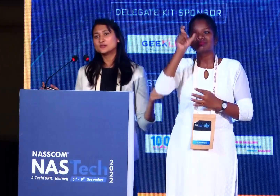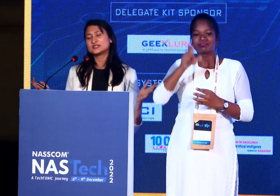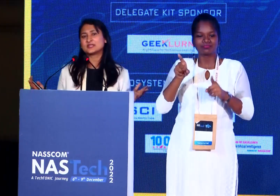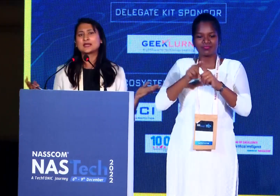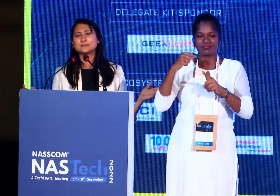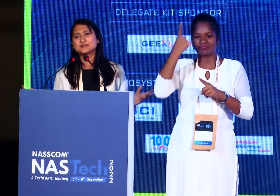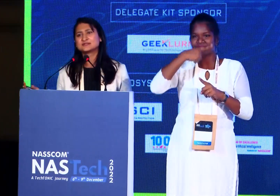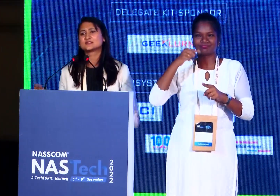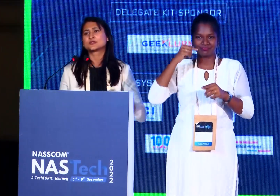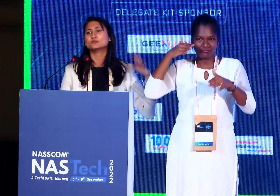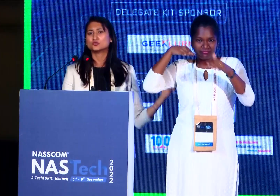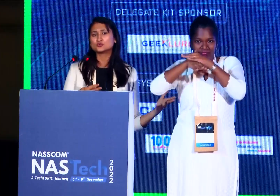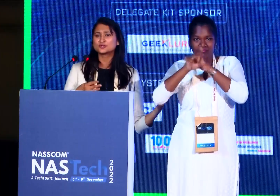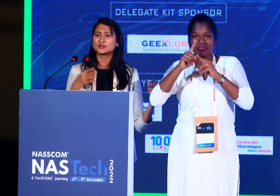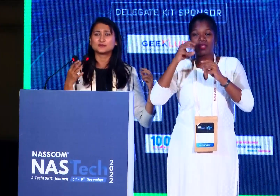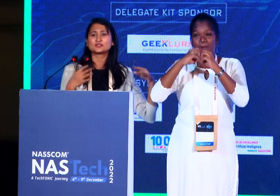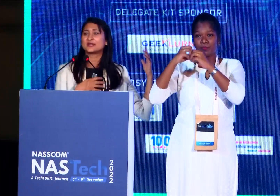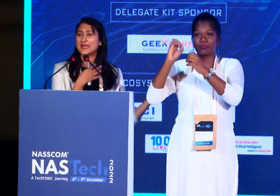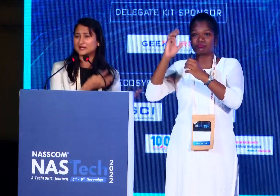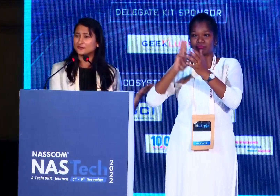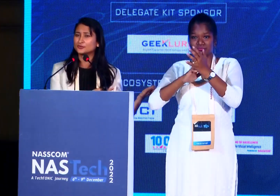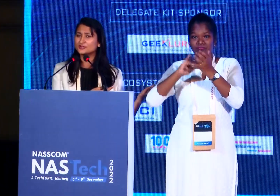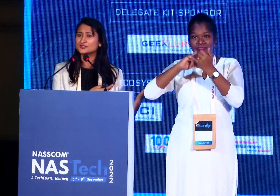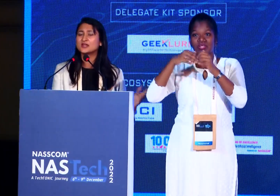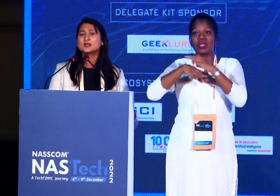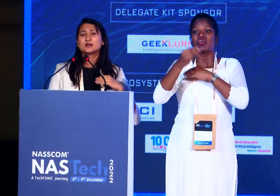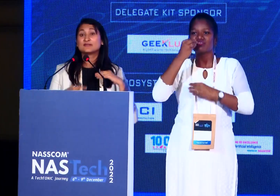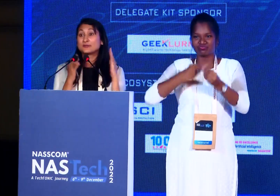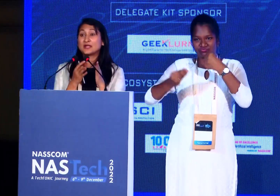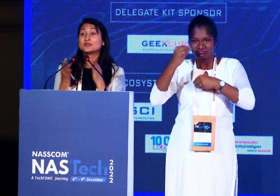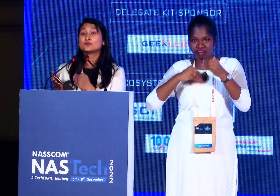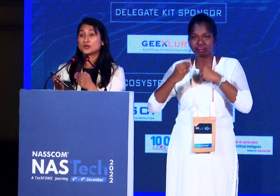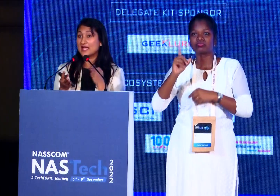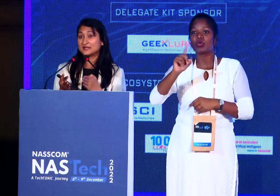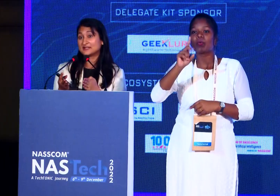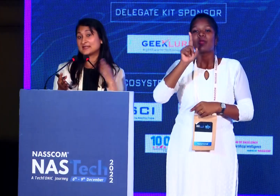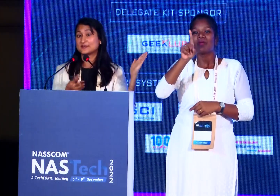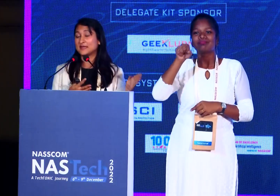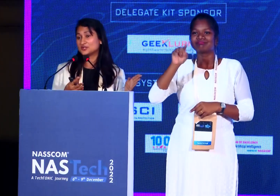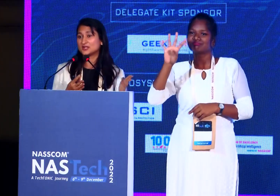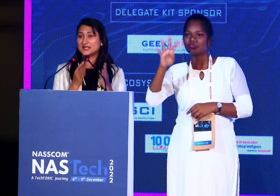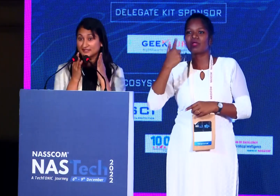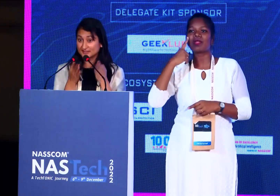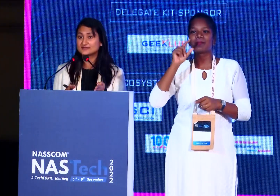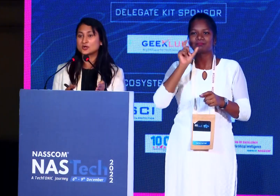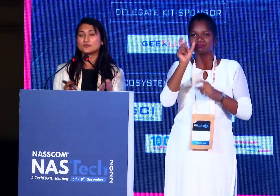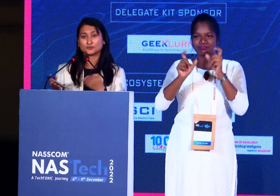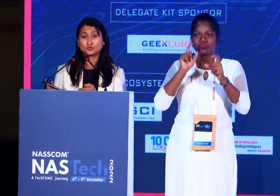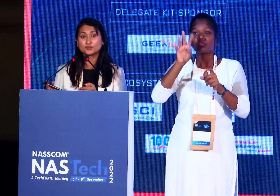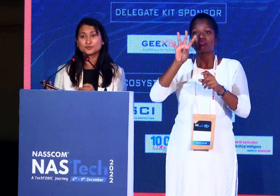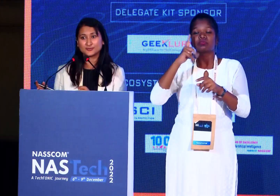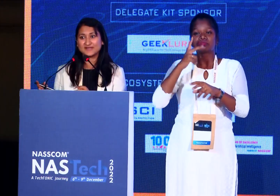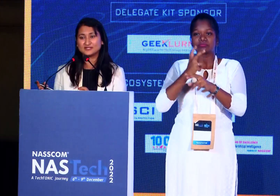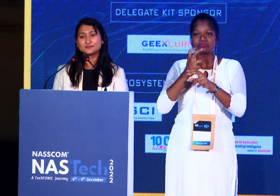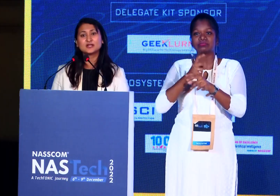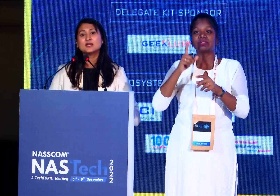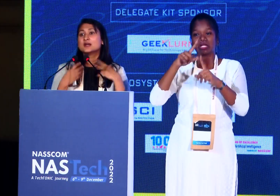a whole, which encompasses from wounds, sorry, diabetic foot, where one in four diabetics, as I mentioned, are at a risk of a